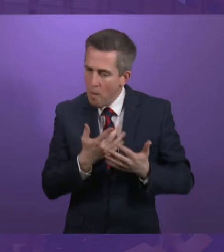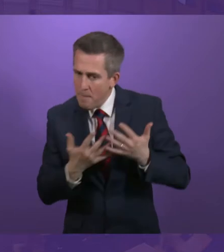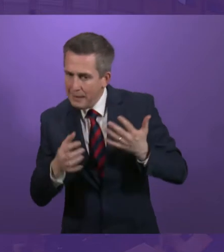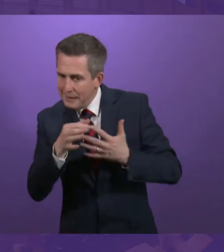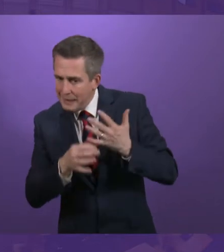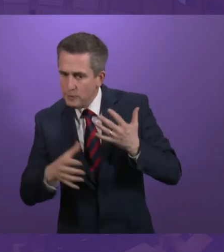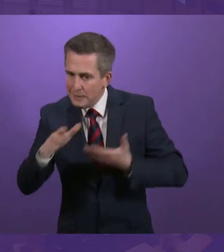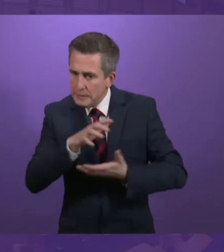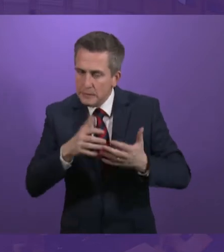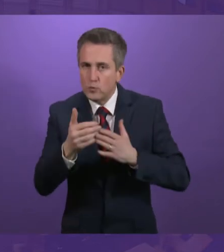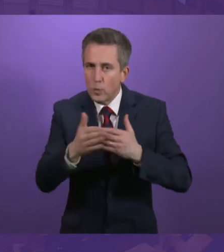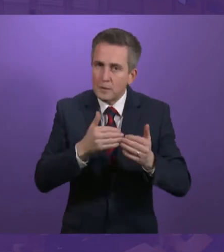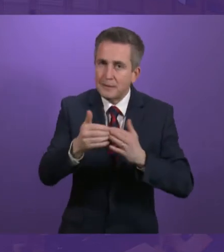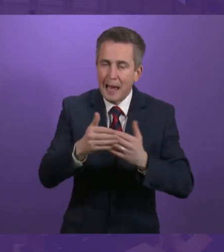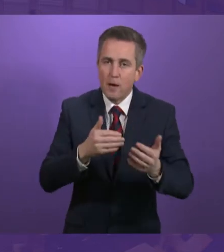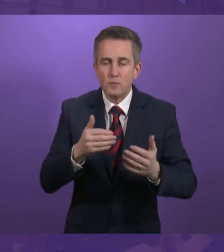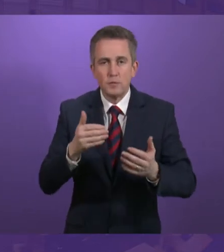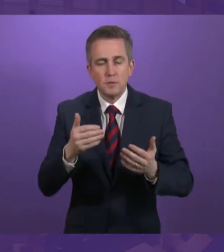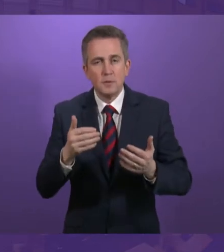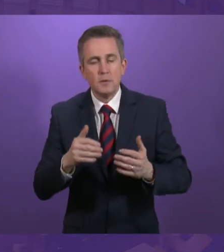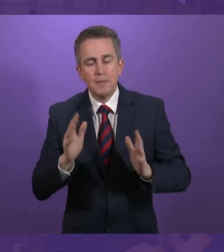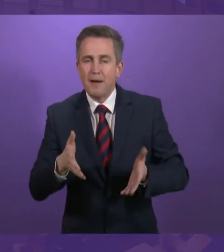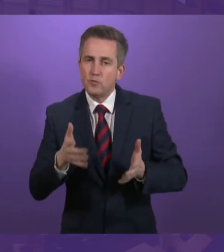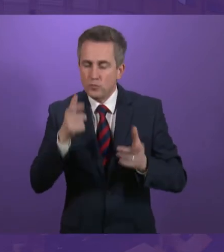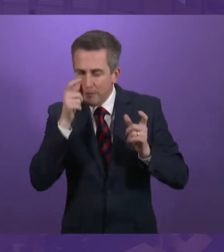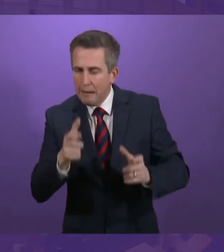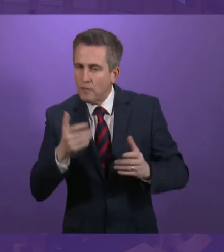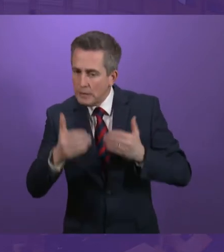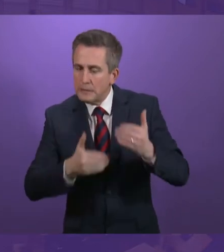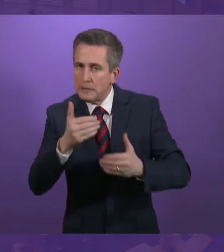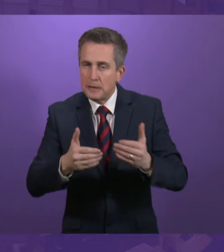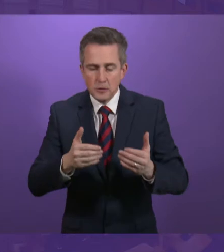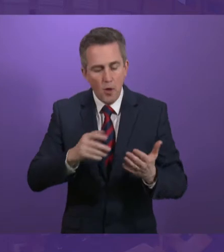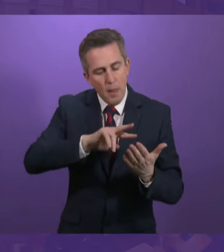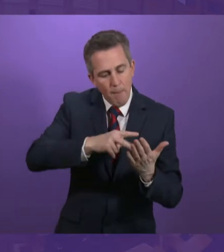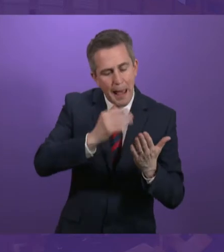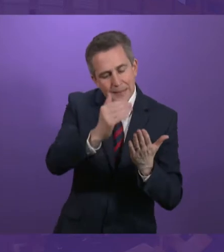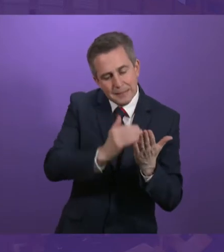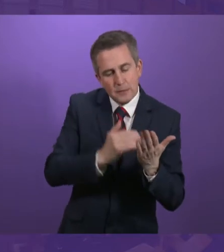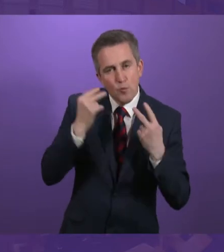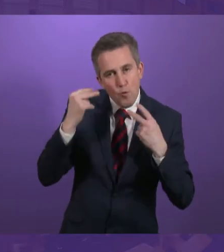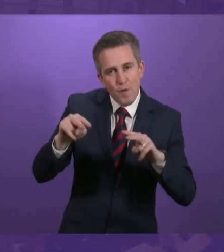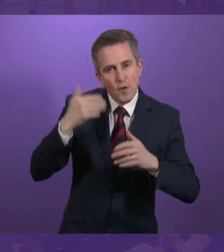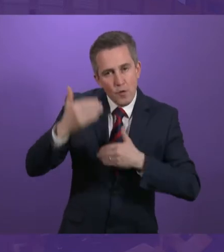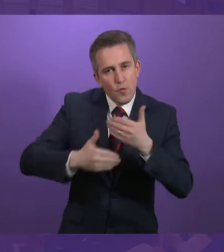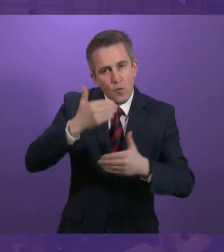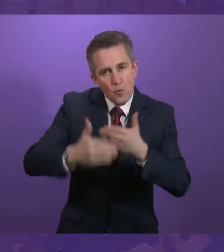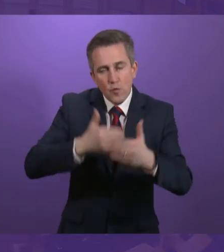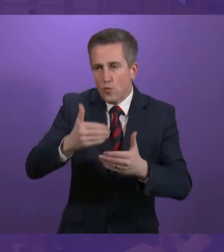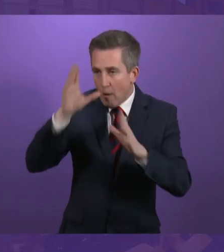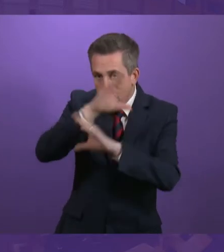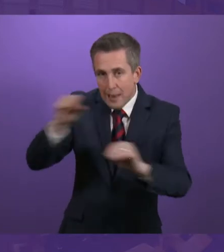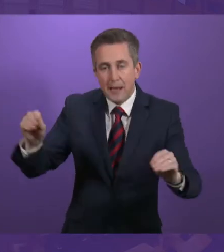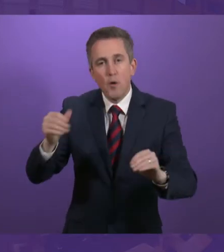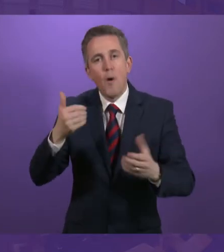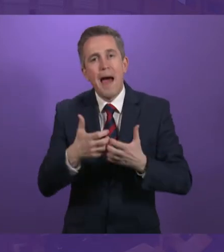within our work on social security devolution and beyond. We will therefore keep our plans under careful review and I will keep parliament updated on